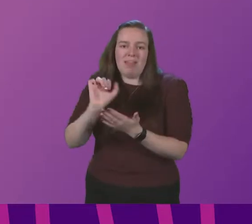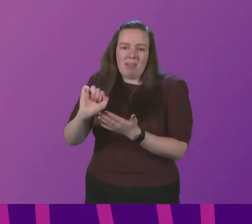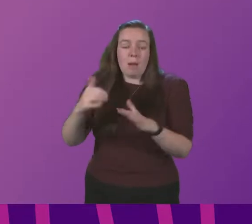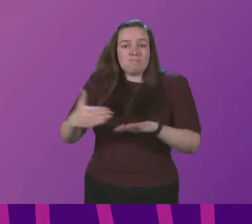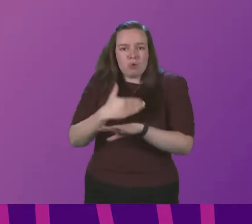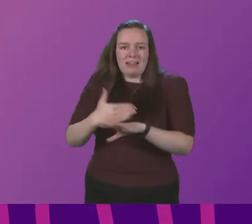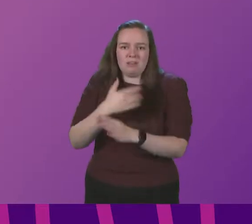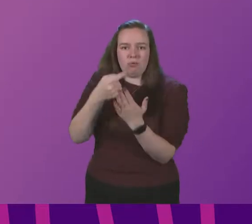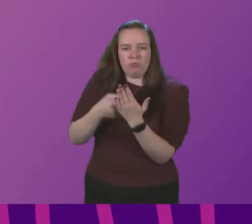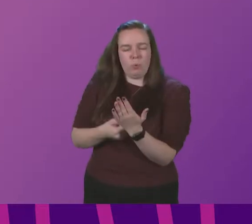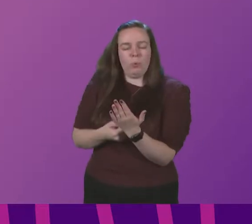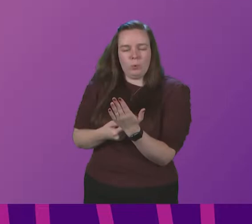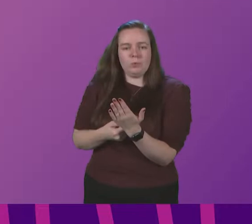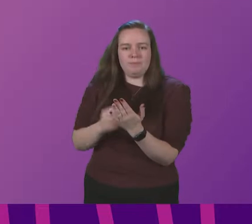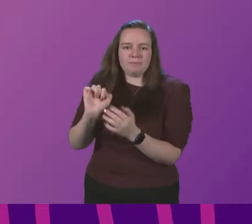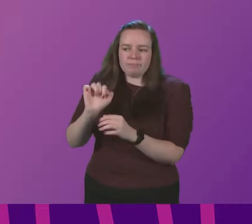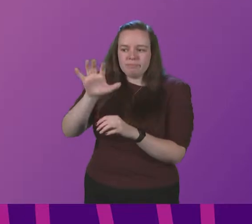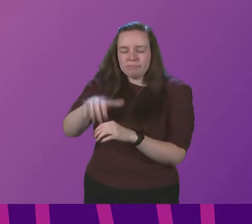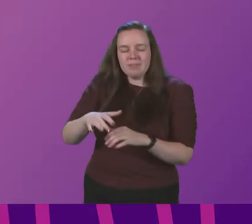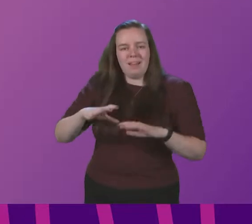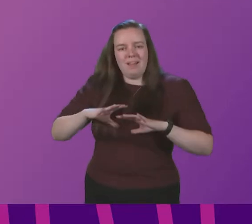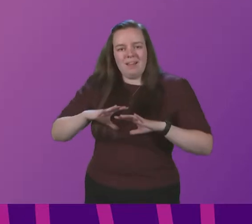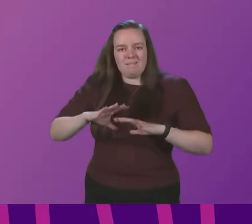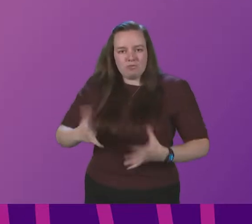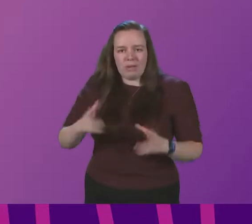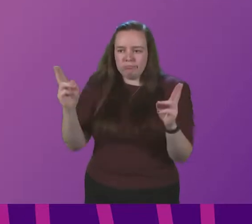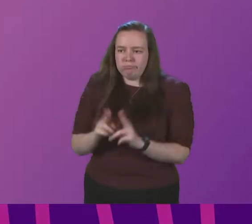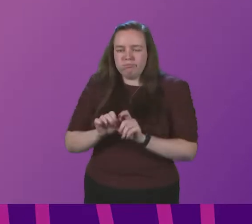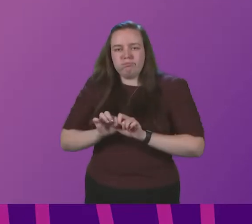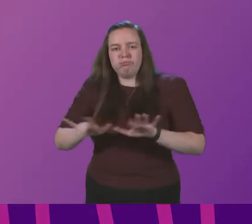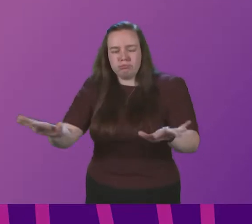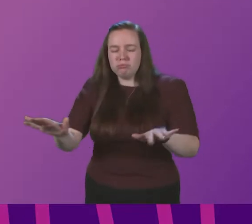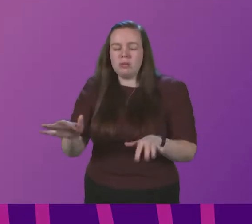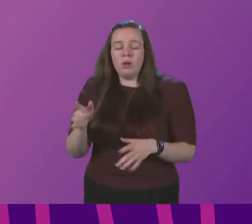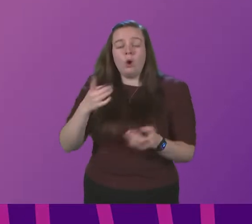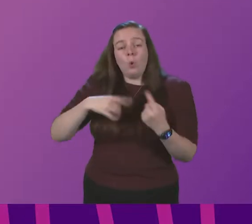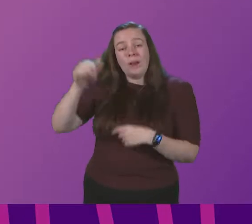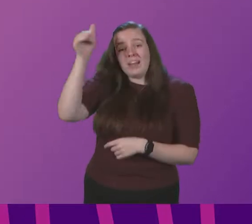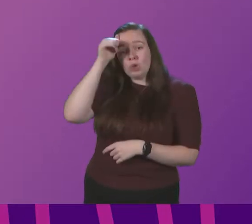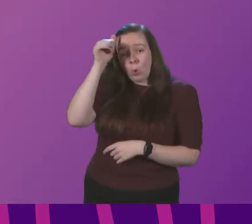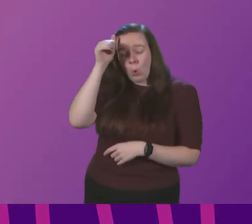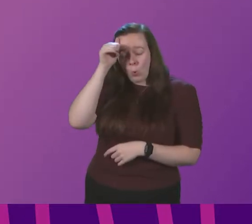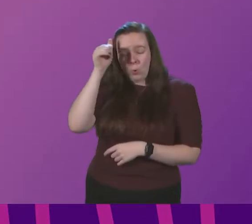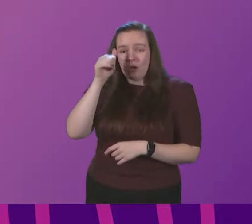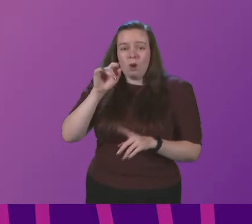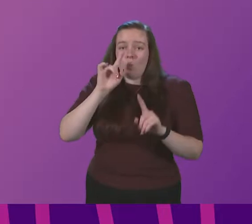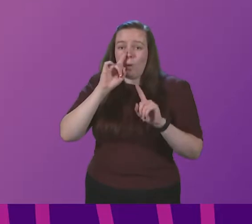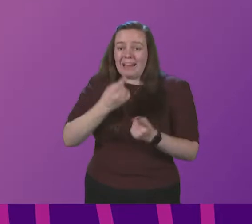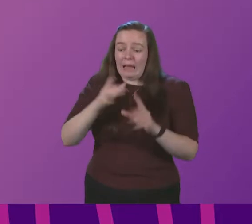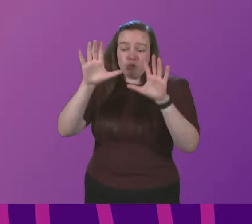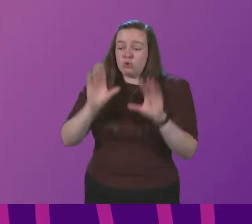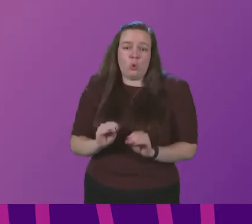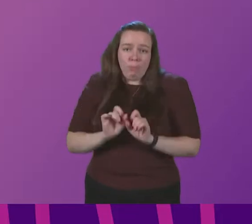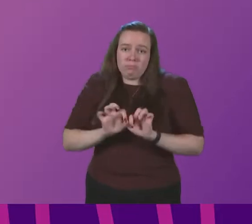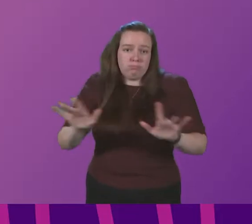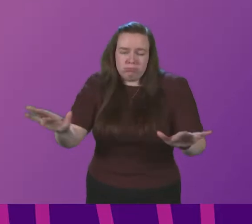practical measures to keep their premises as free from transmission as possible we know nobody can eradicate the risk of transmission it